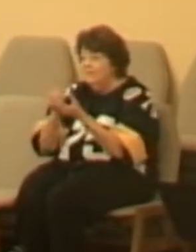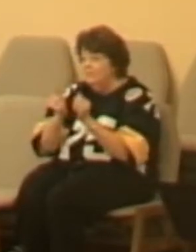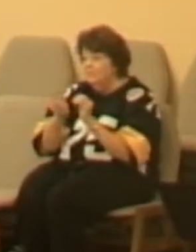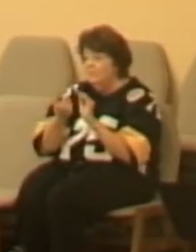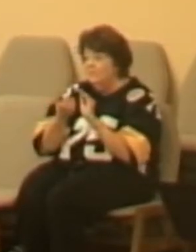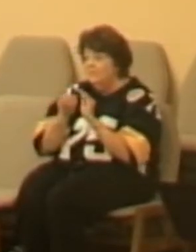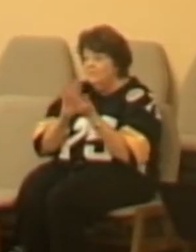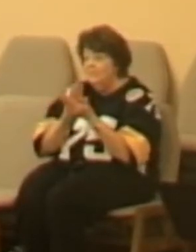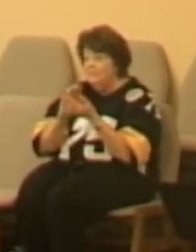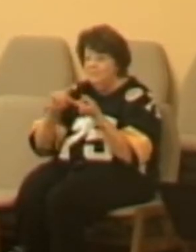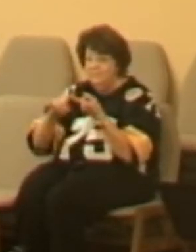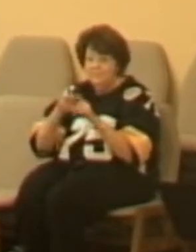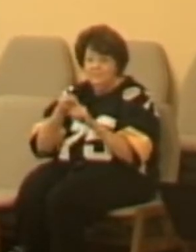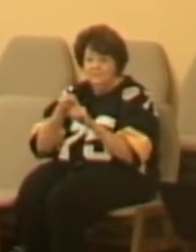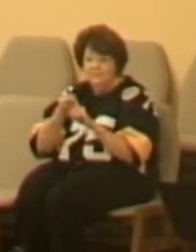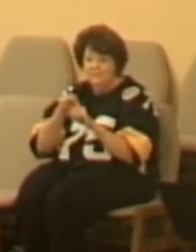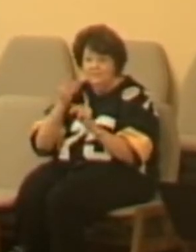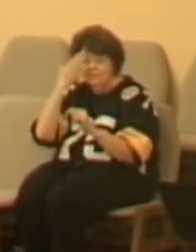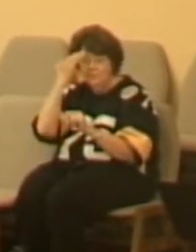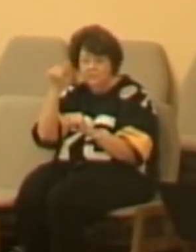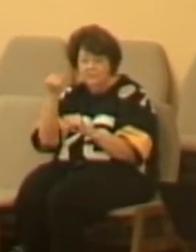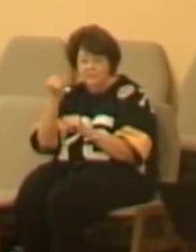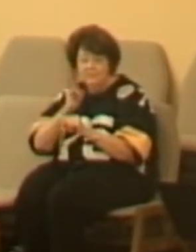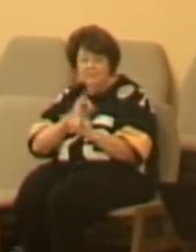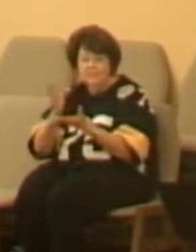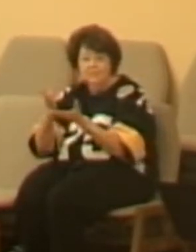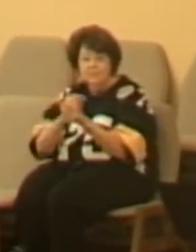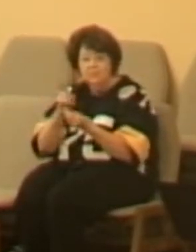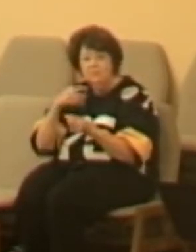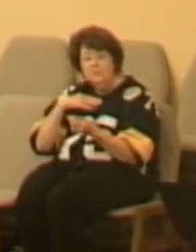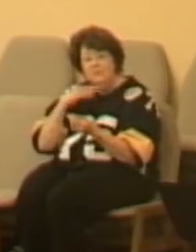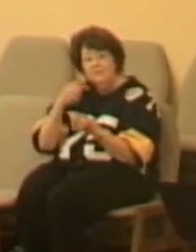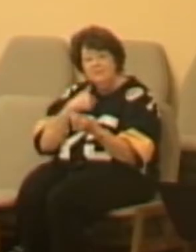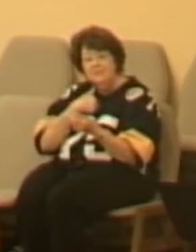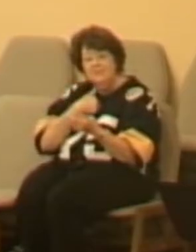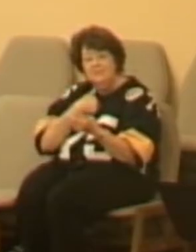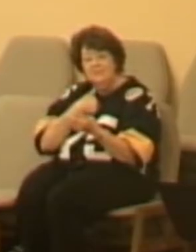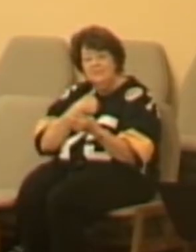Because I want you to like me.